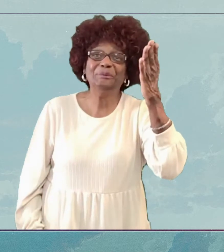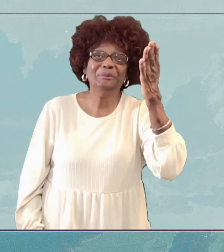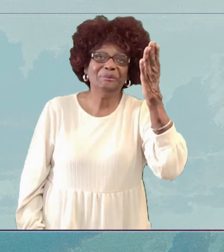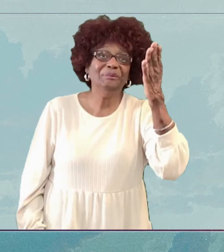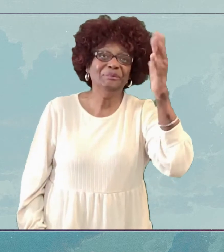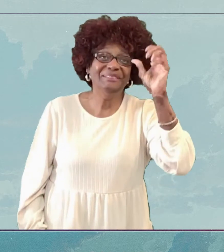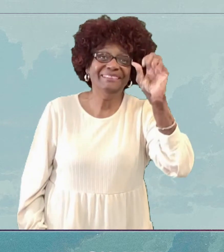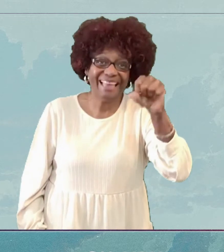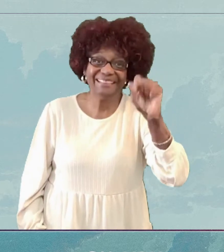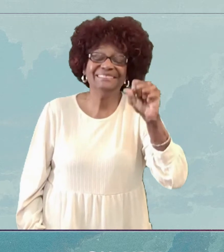Oh, you are